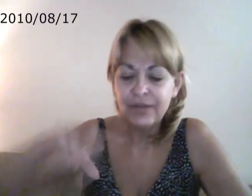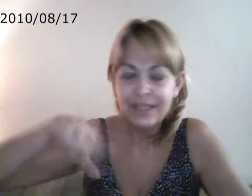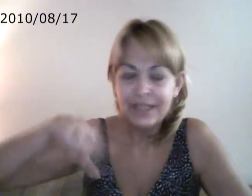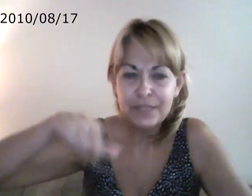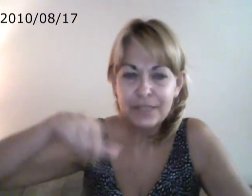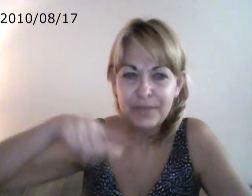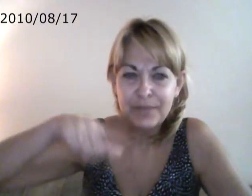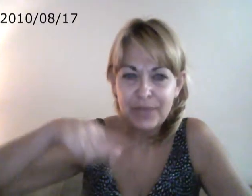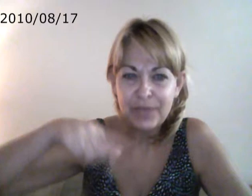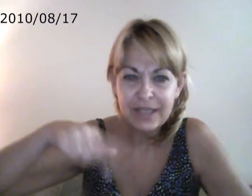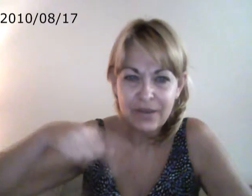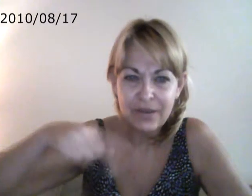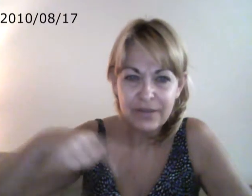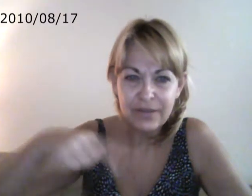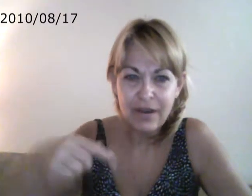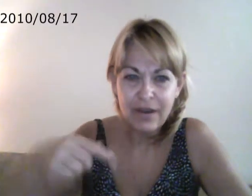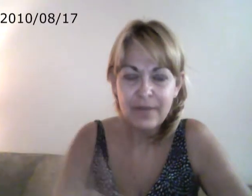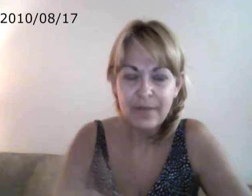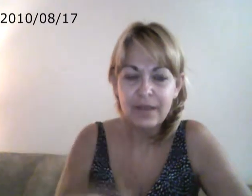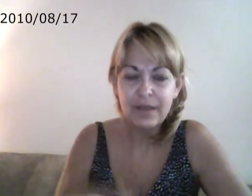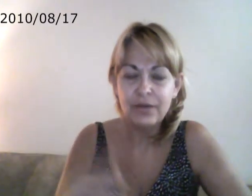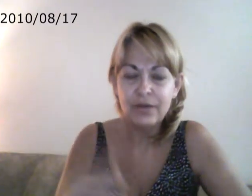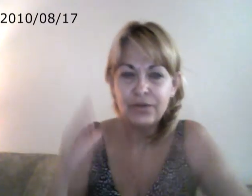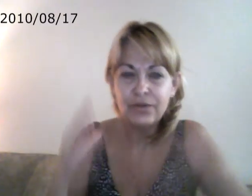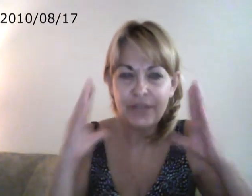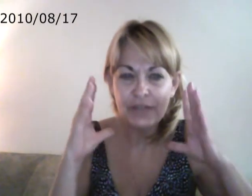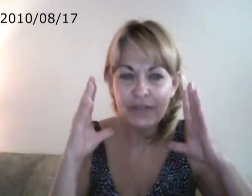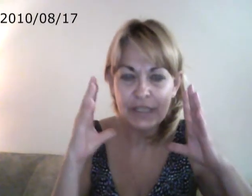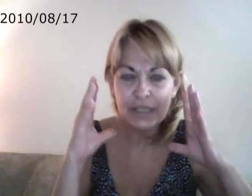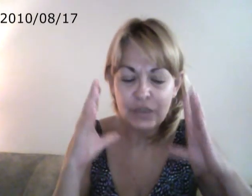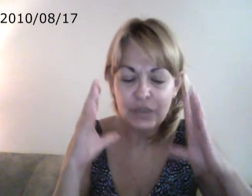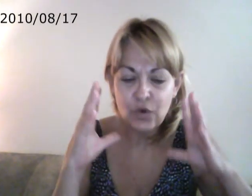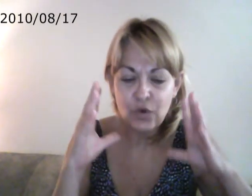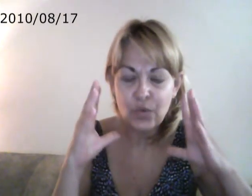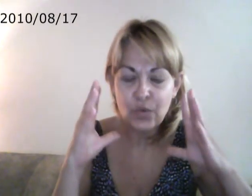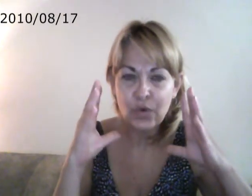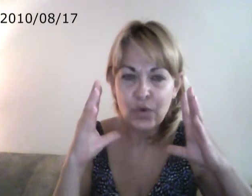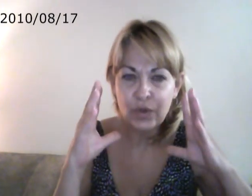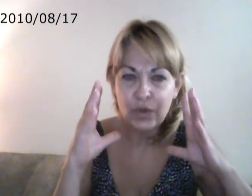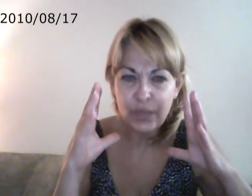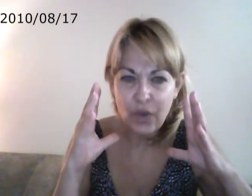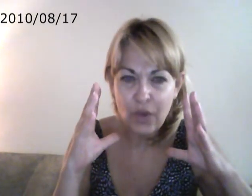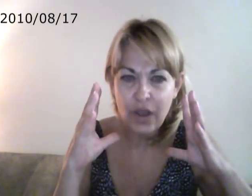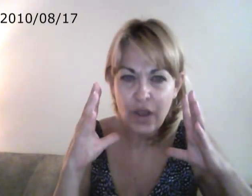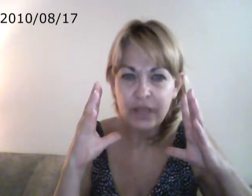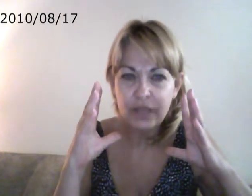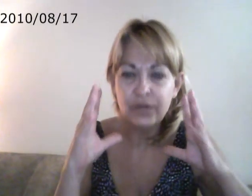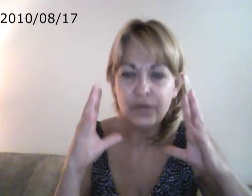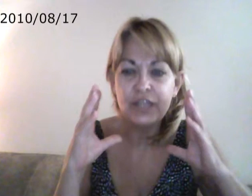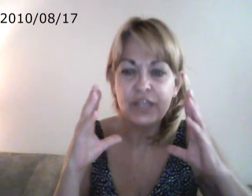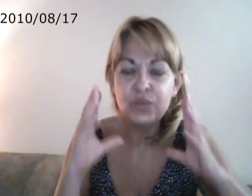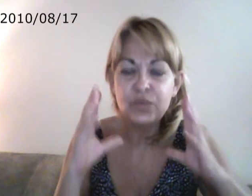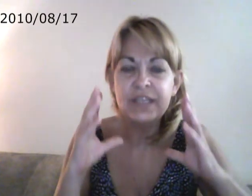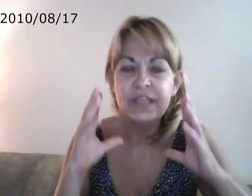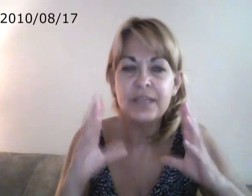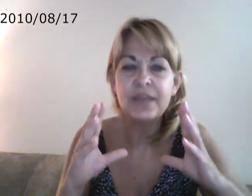can spin plates all the time. You know, they're definitely in their own world. They rock. You know, they're doing something